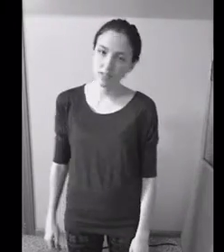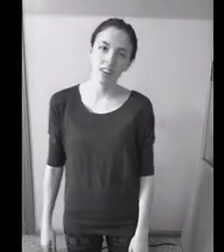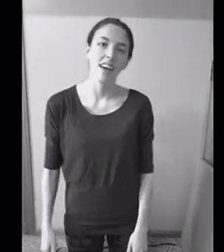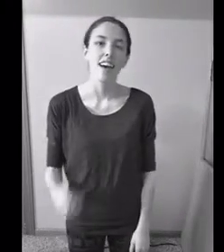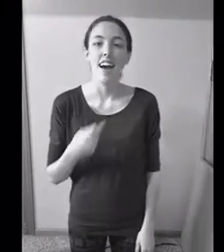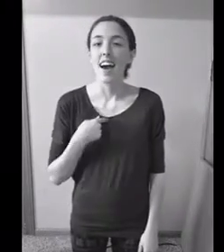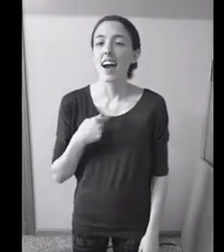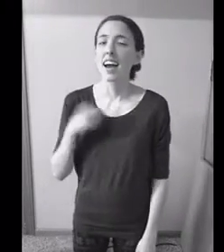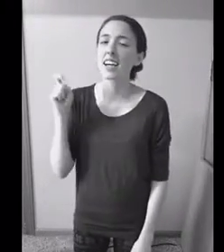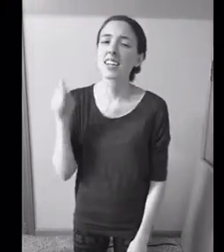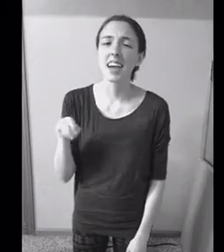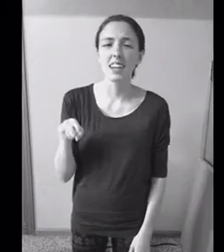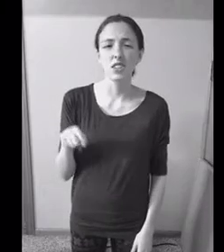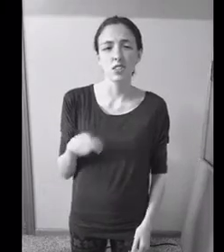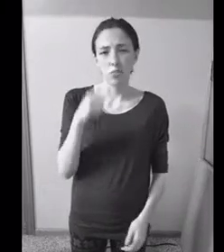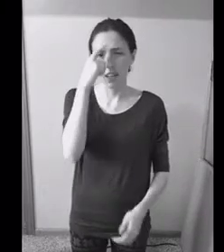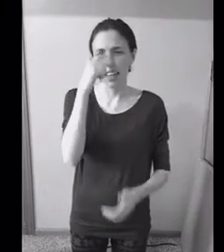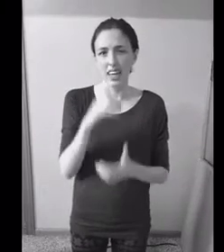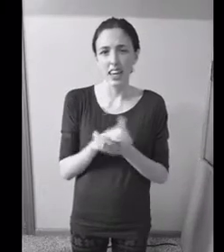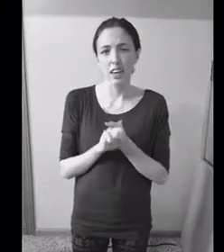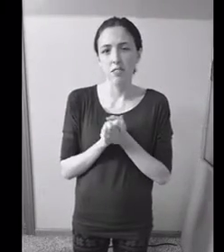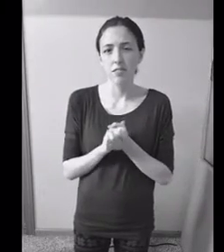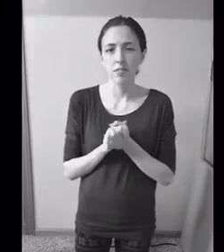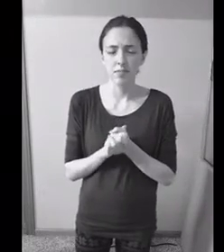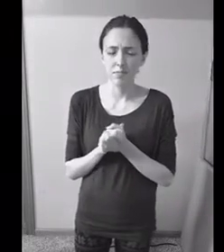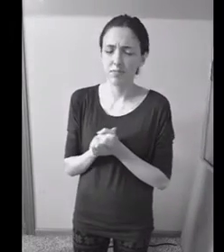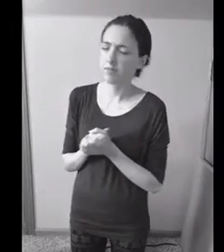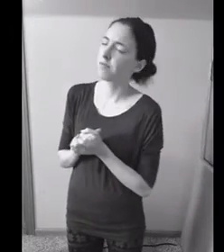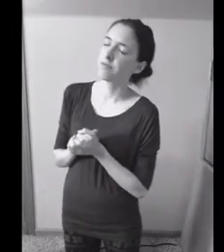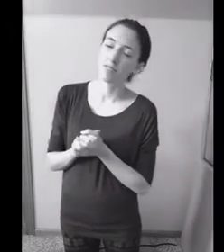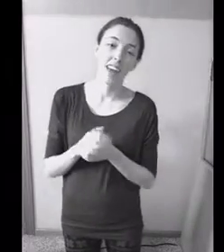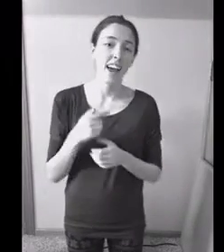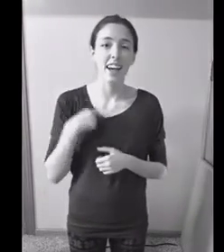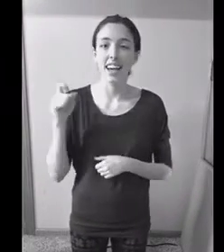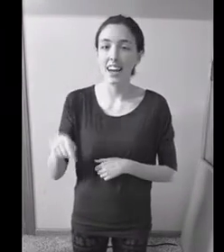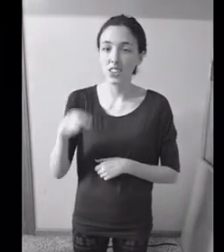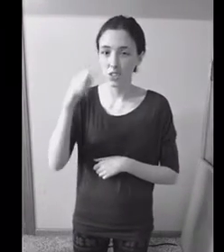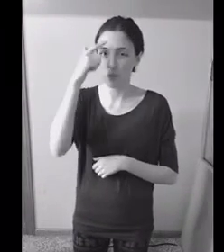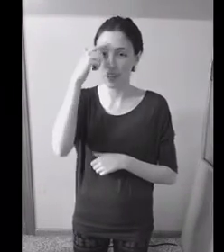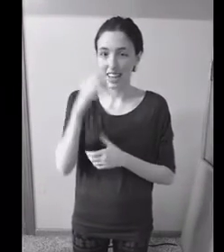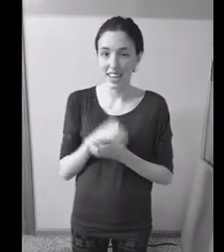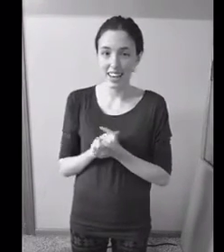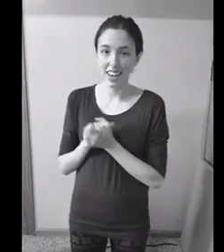I've got to believe I've got to believe